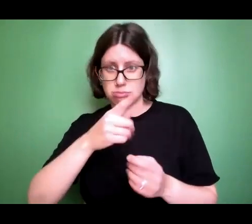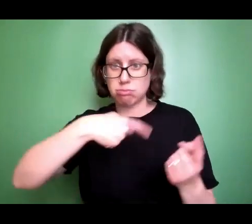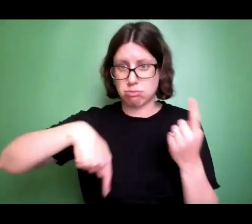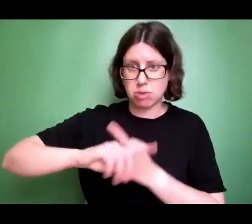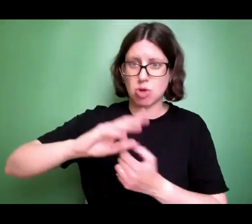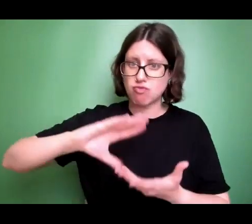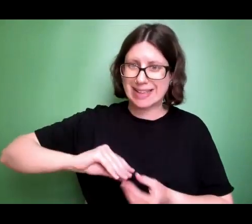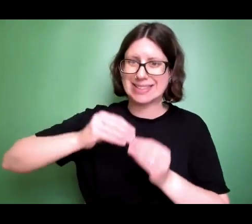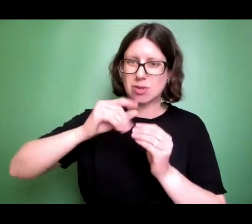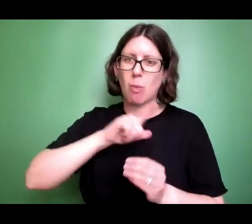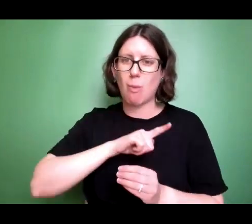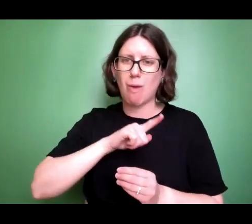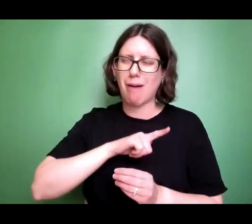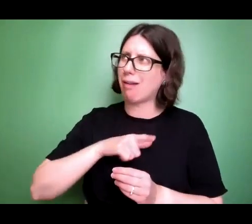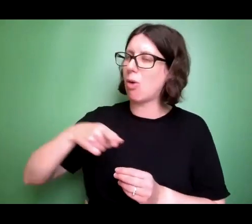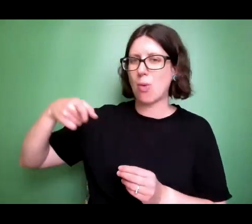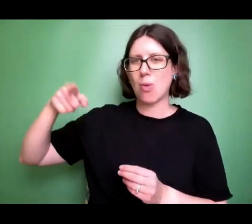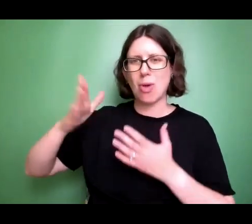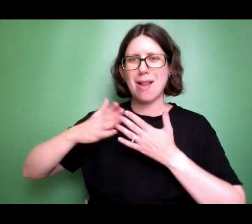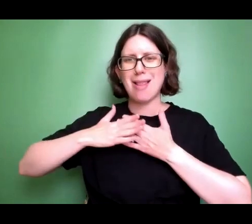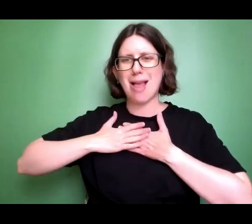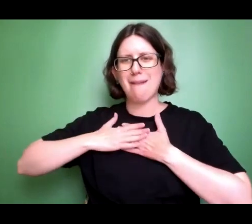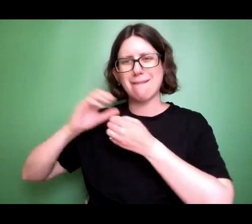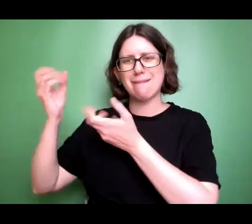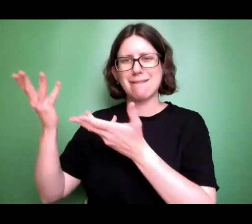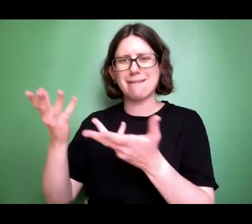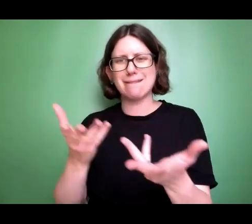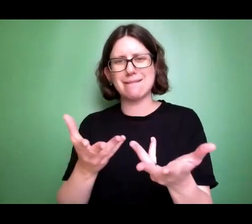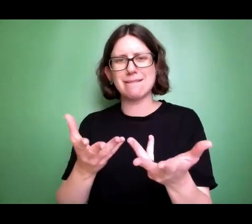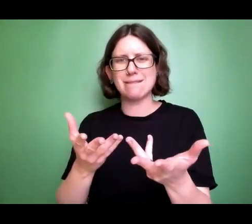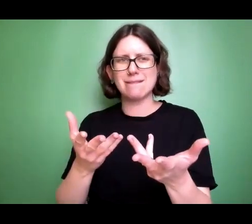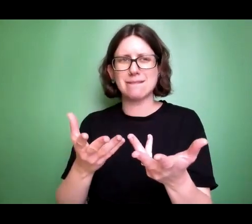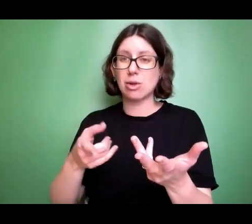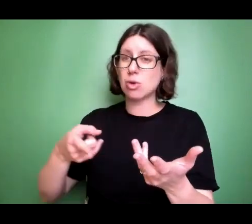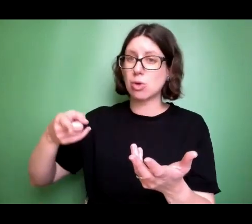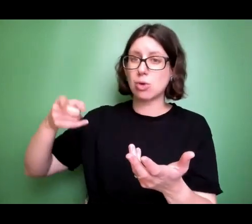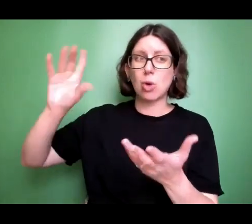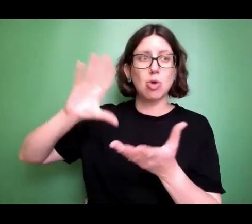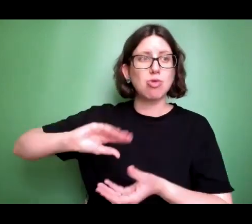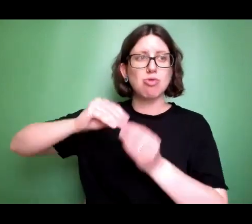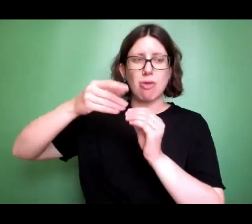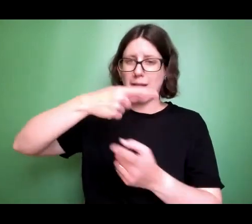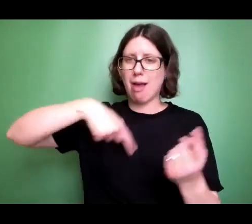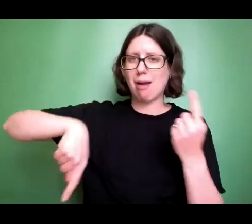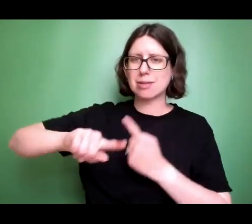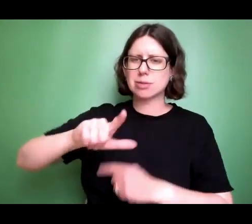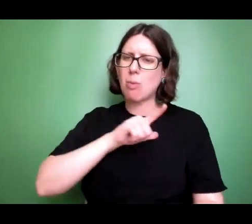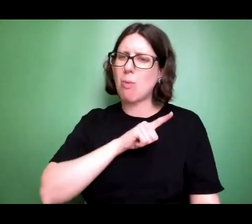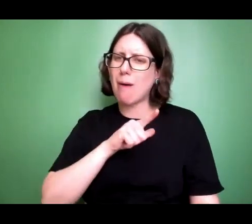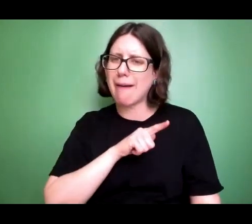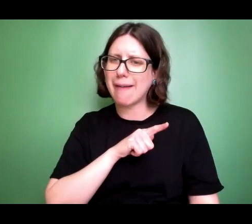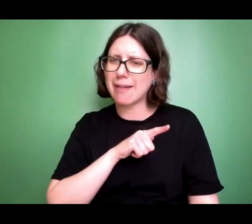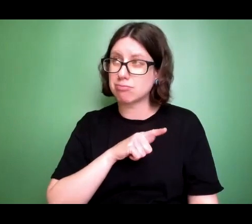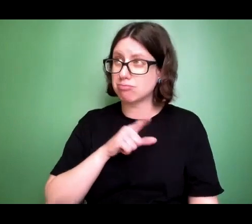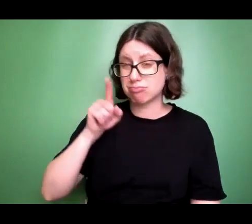Did you know that you were created to love and to be loved? It doesn't matter how your parents